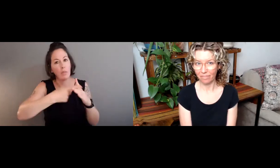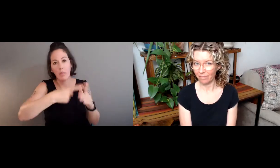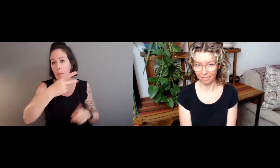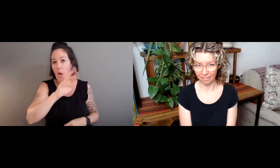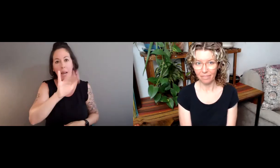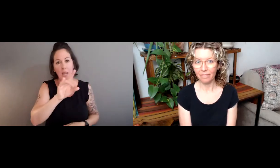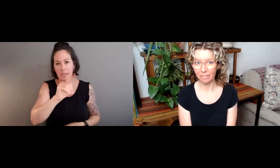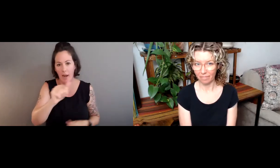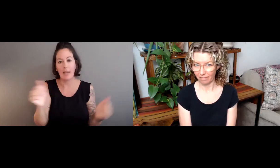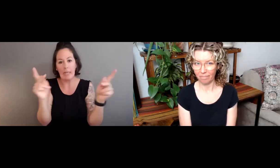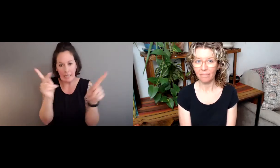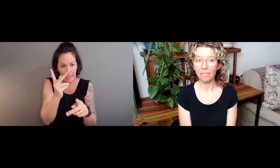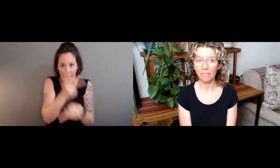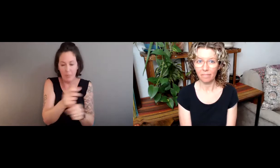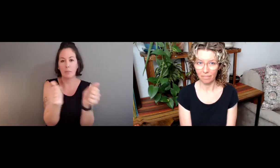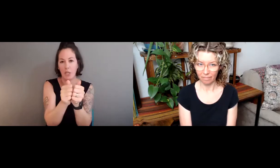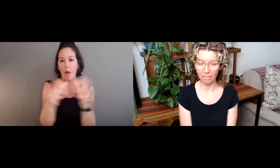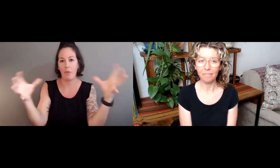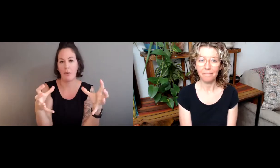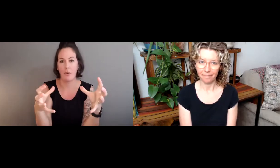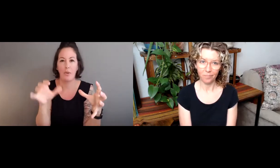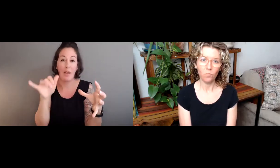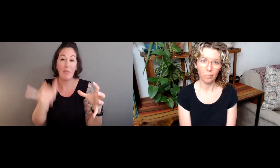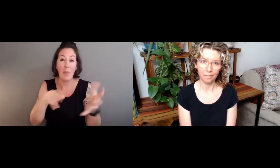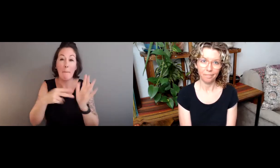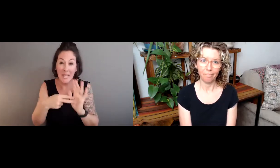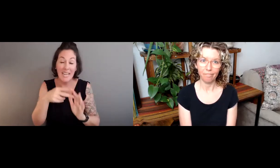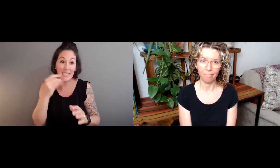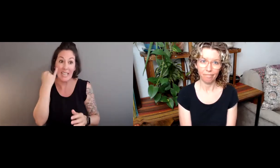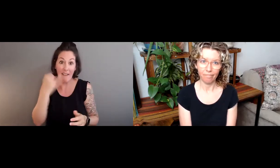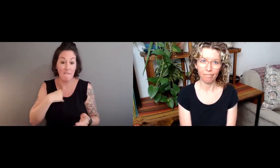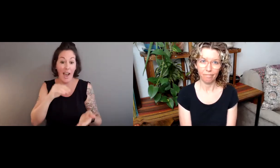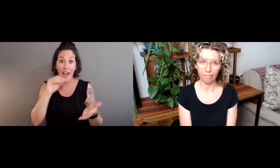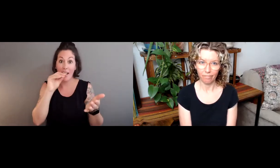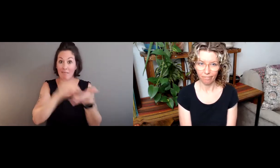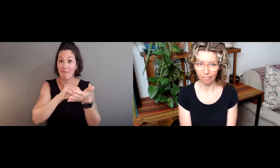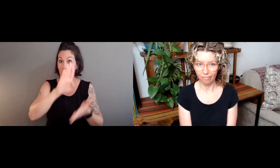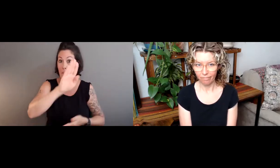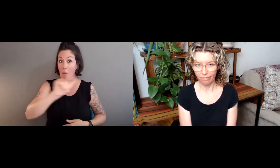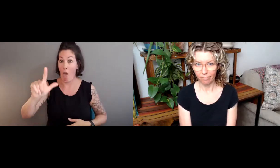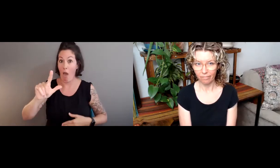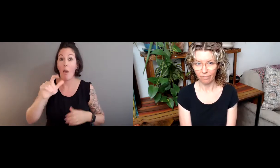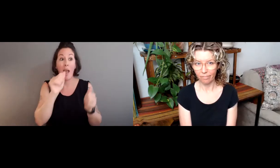where we can make sure that it's kept together with the primary data.